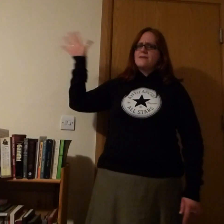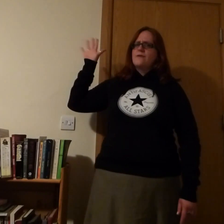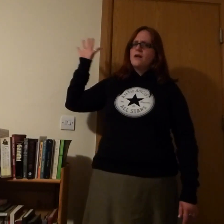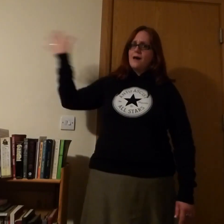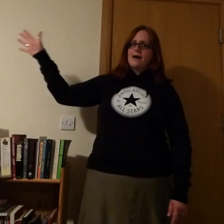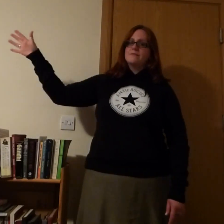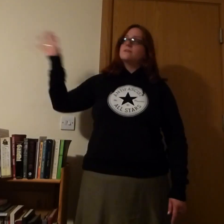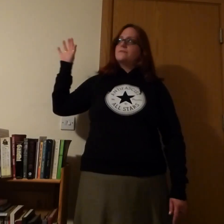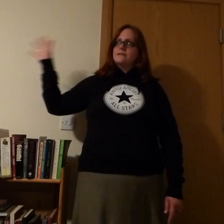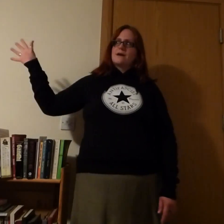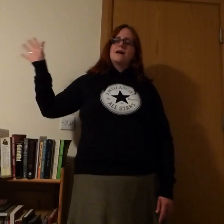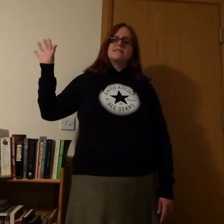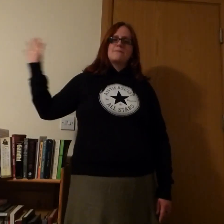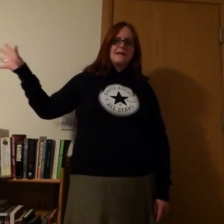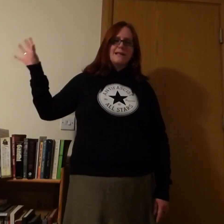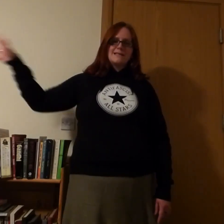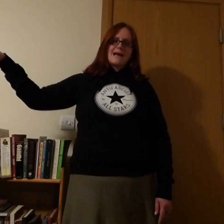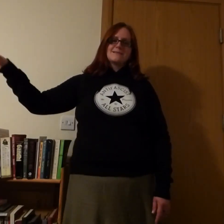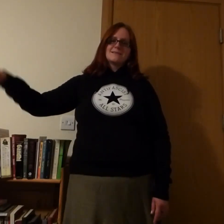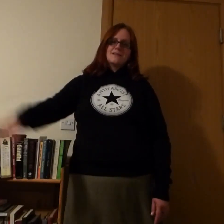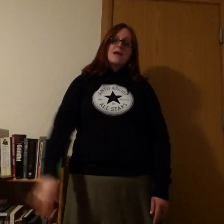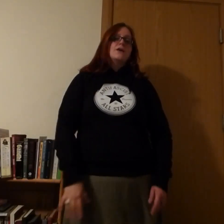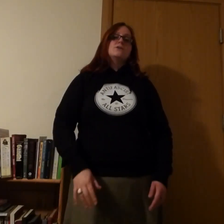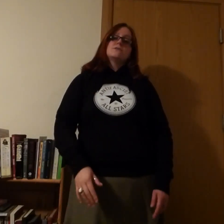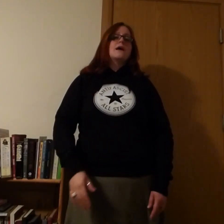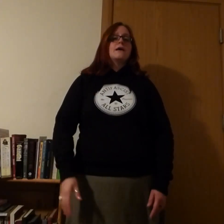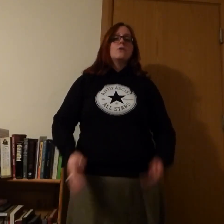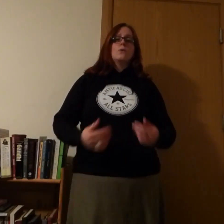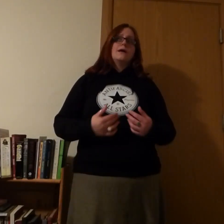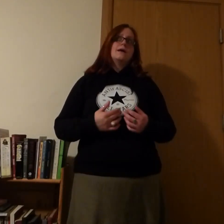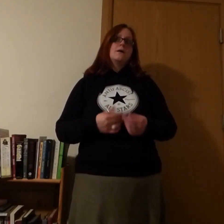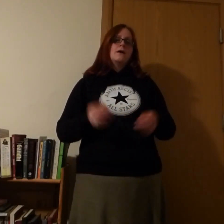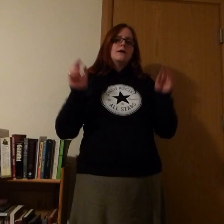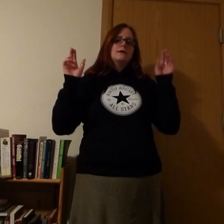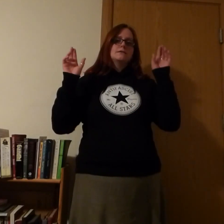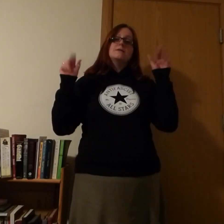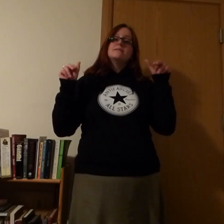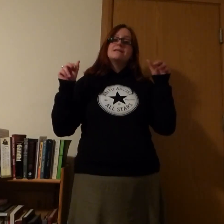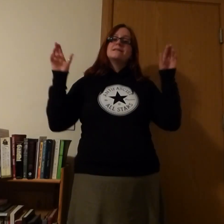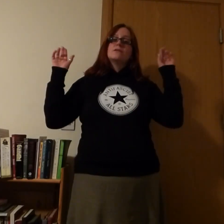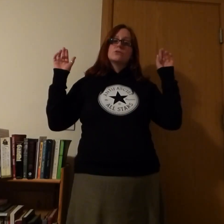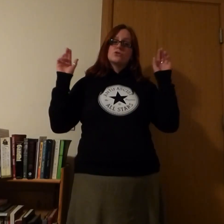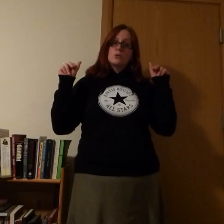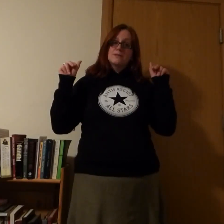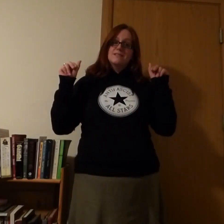lives if these guys paid their tax. You say, we're intimidating the shoppers.